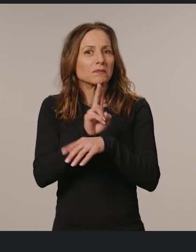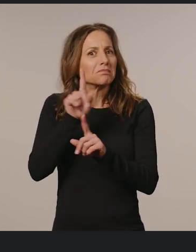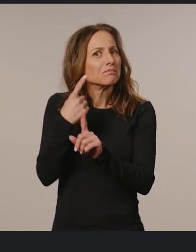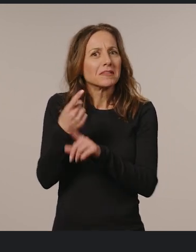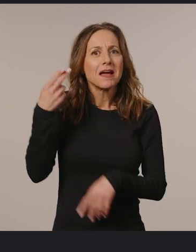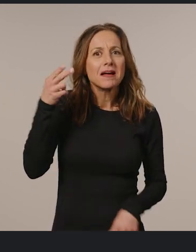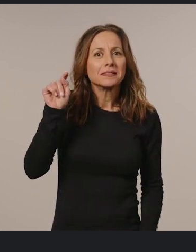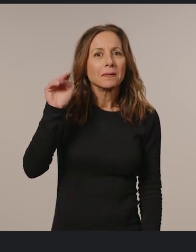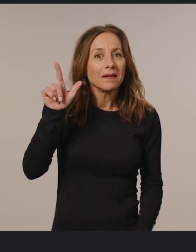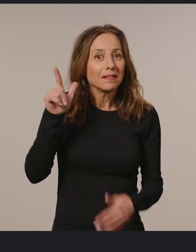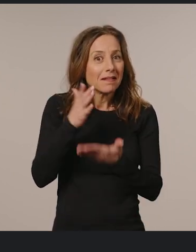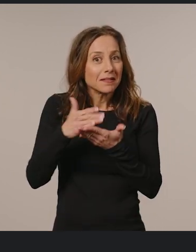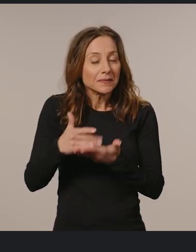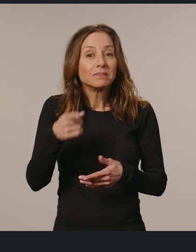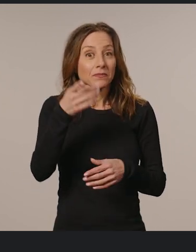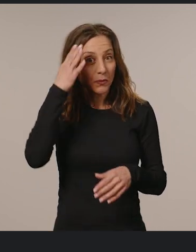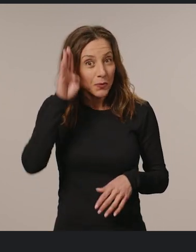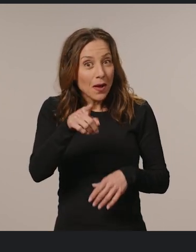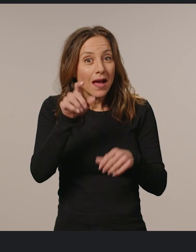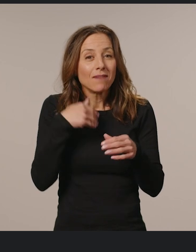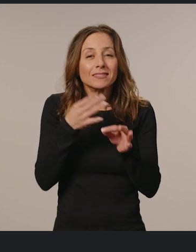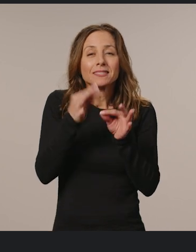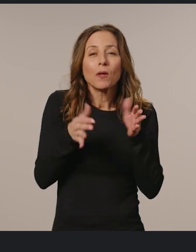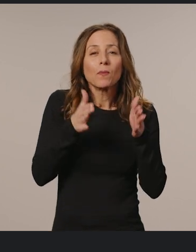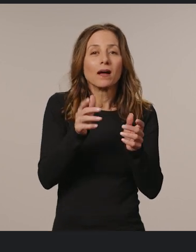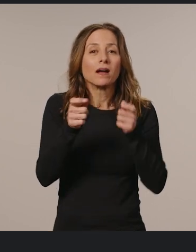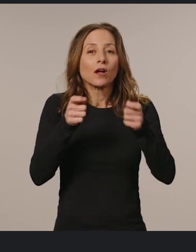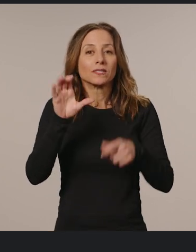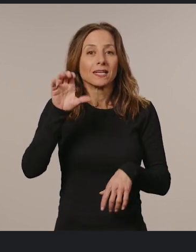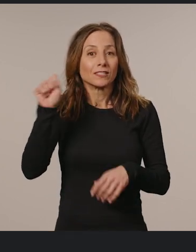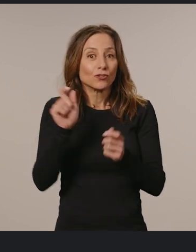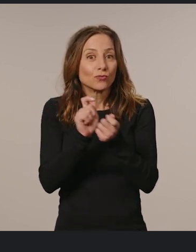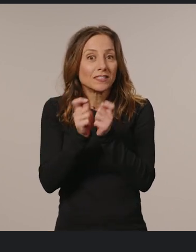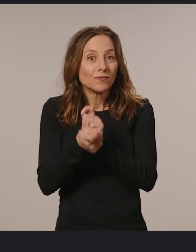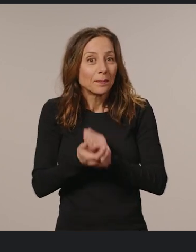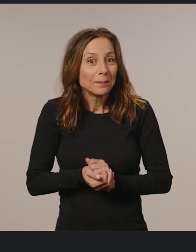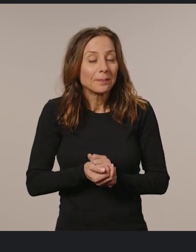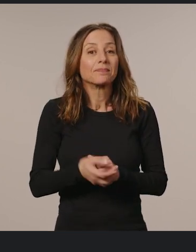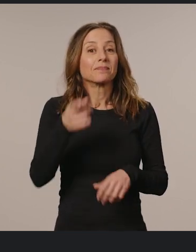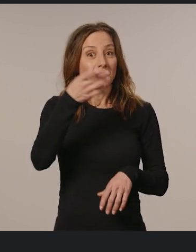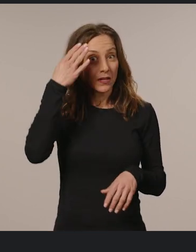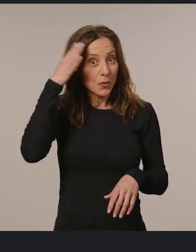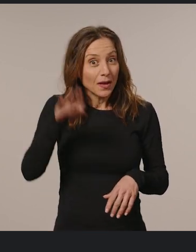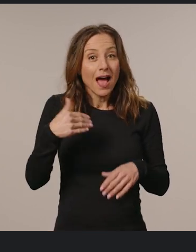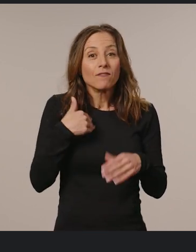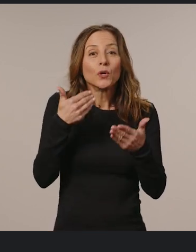HTML elements? Did you know that you have a simpler way to control CSS transform? Or did you know that there are new